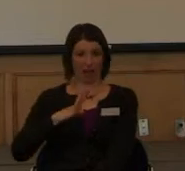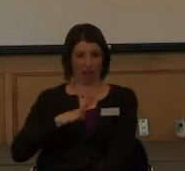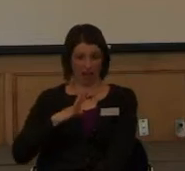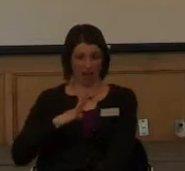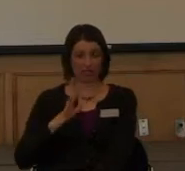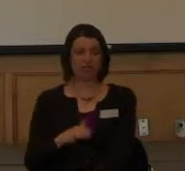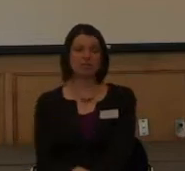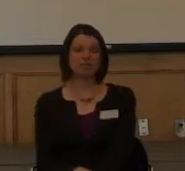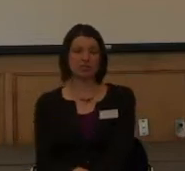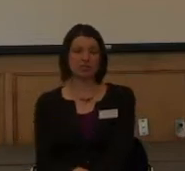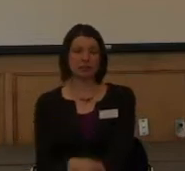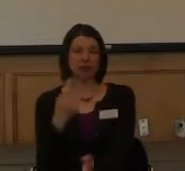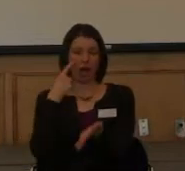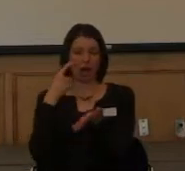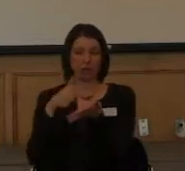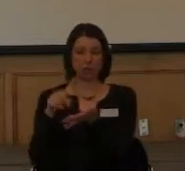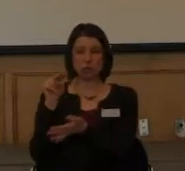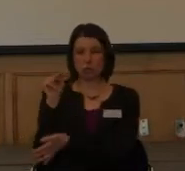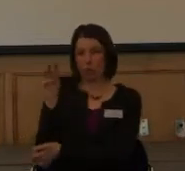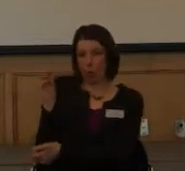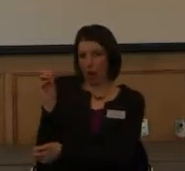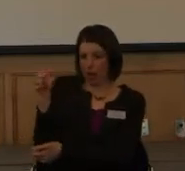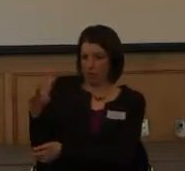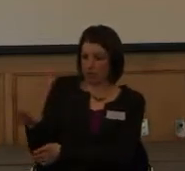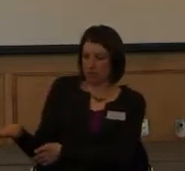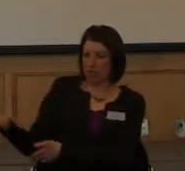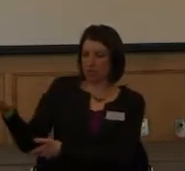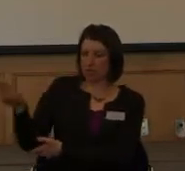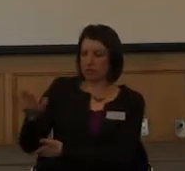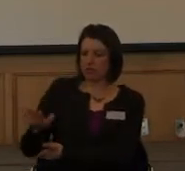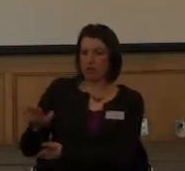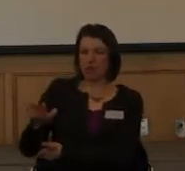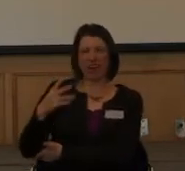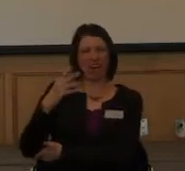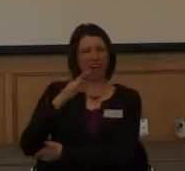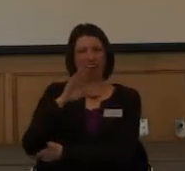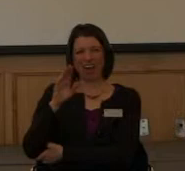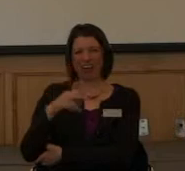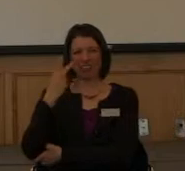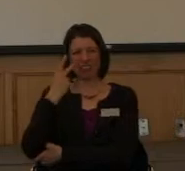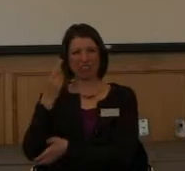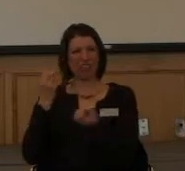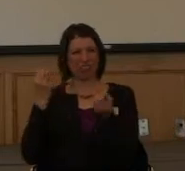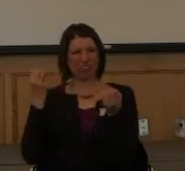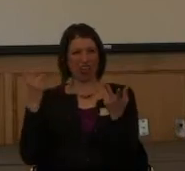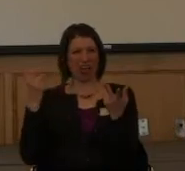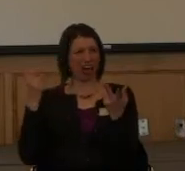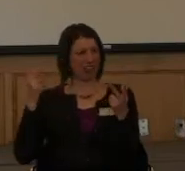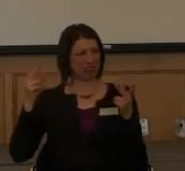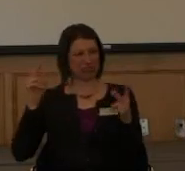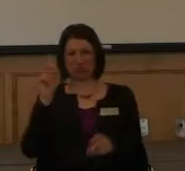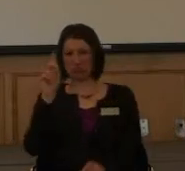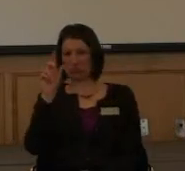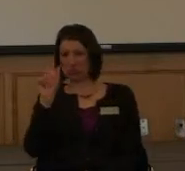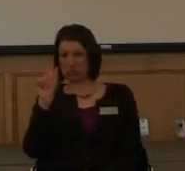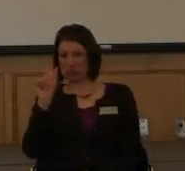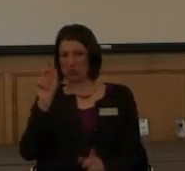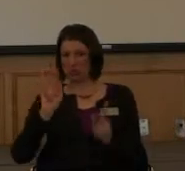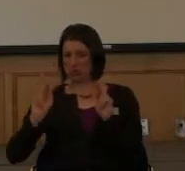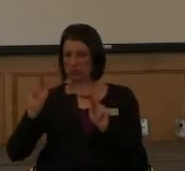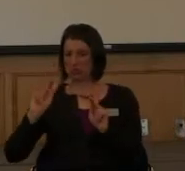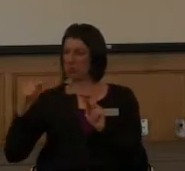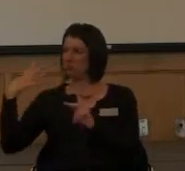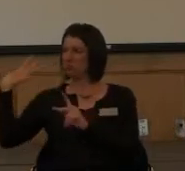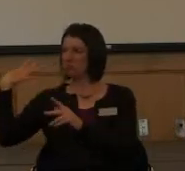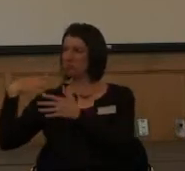I noticed in New Orleans today, I never really saw very many people with disabilities out